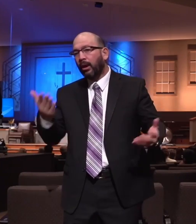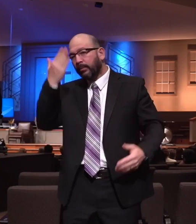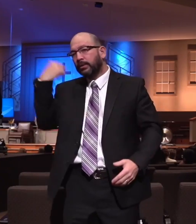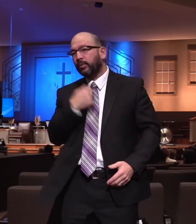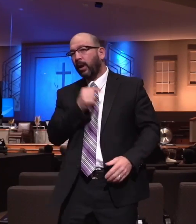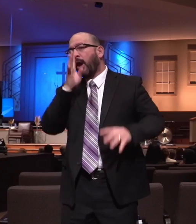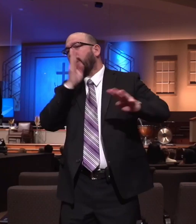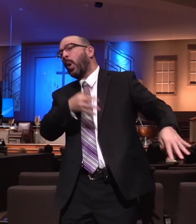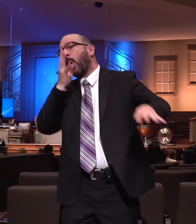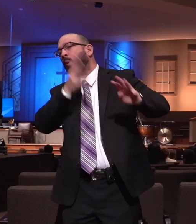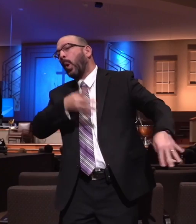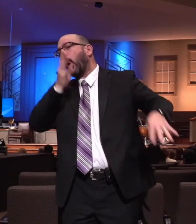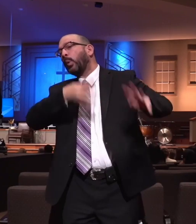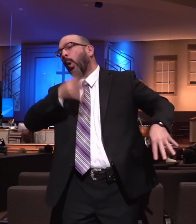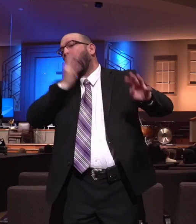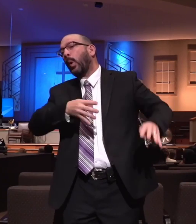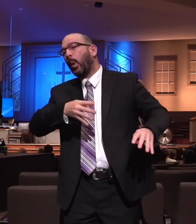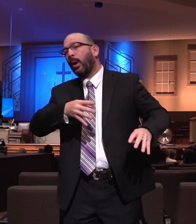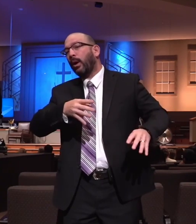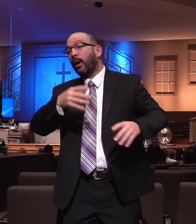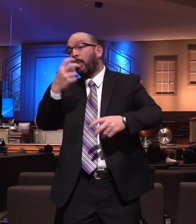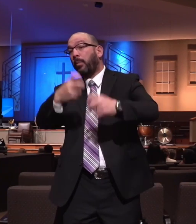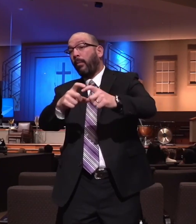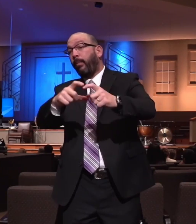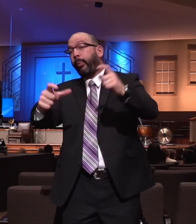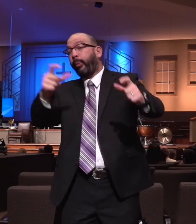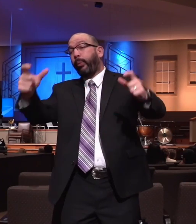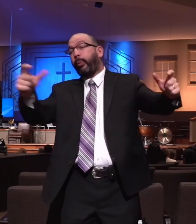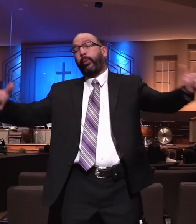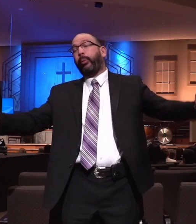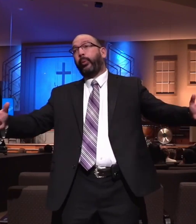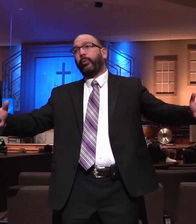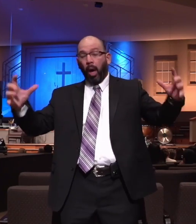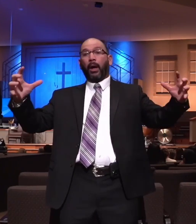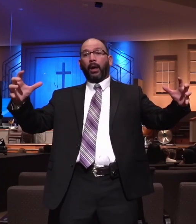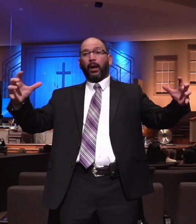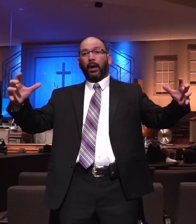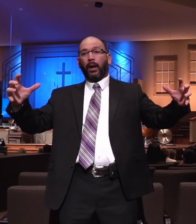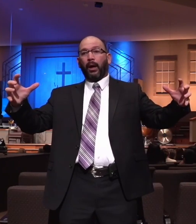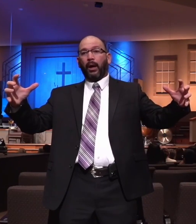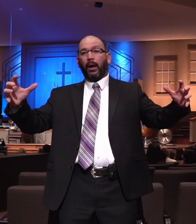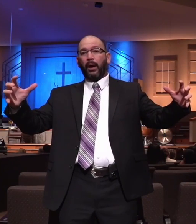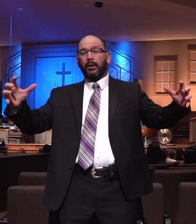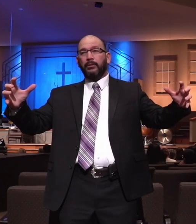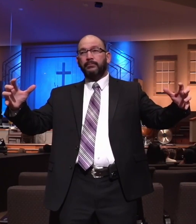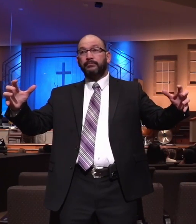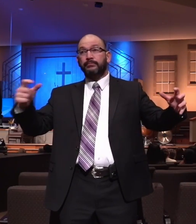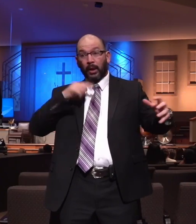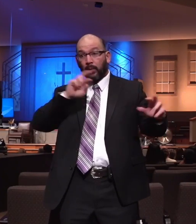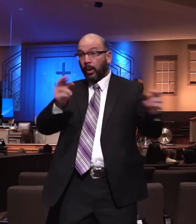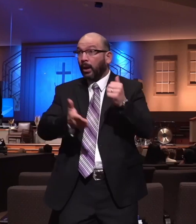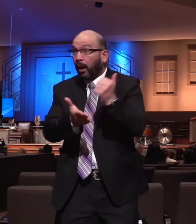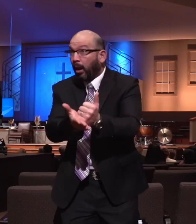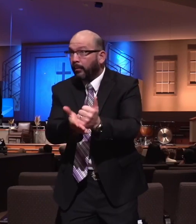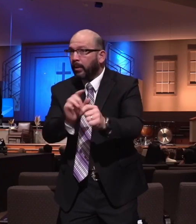of negligence, and suddenly, Pastor, Pastor. And I'm happy to help, but I'm trying to help you tonight.